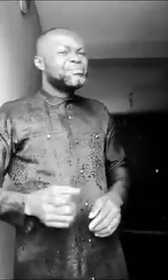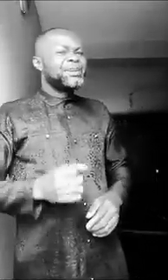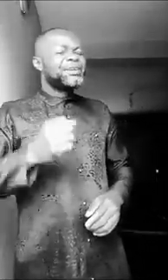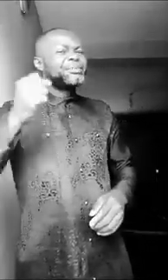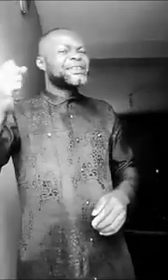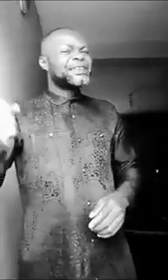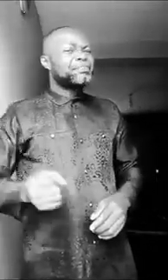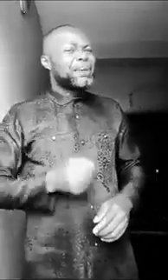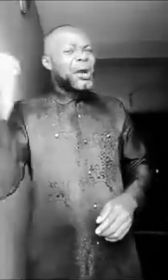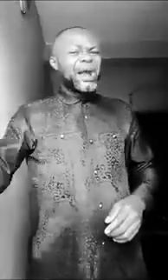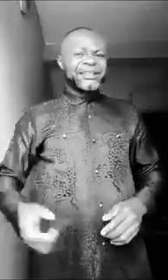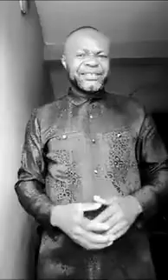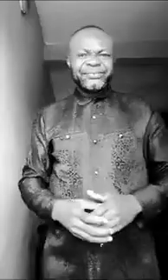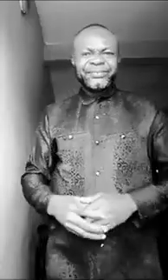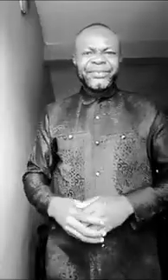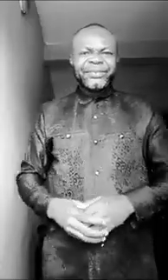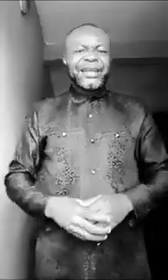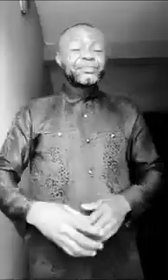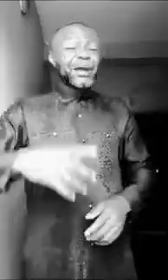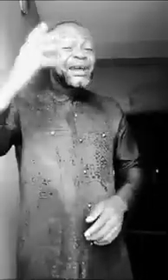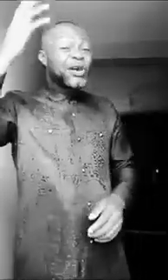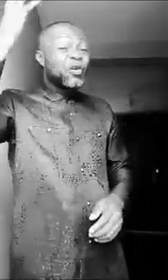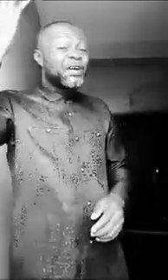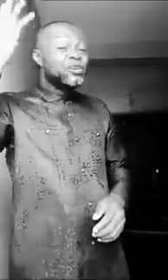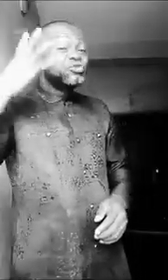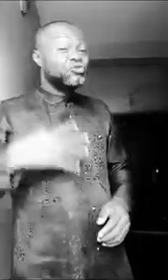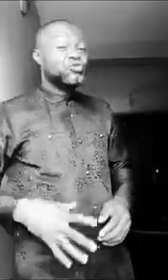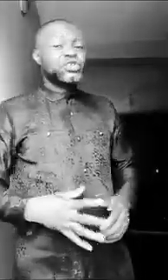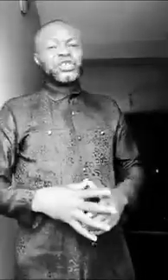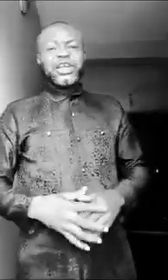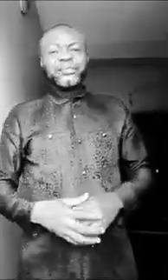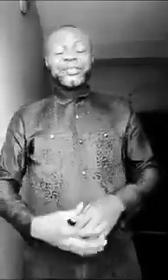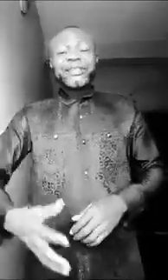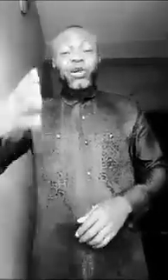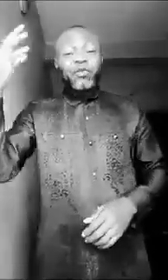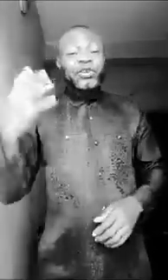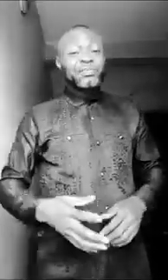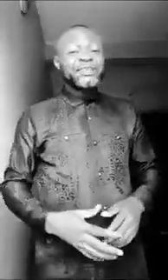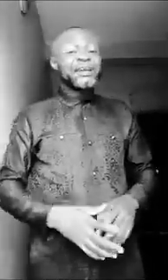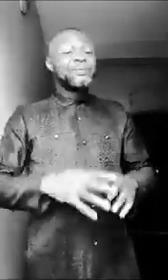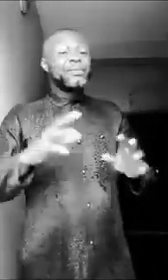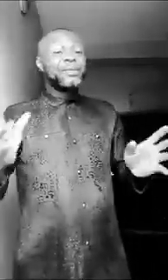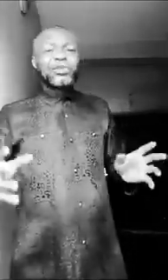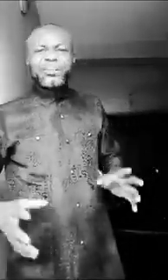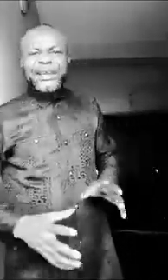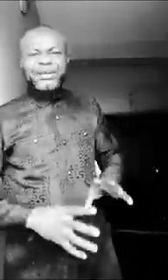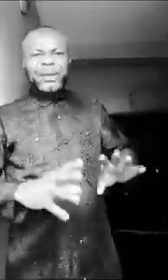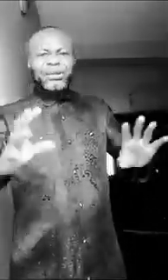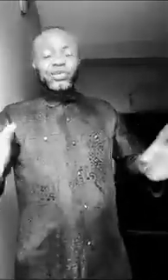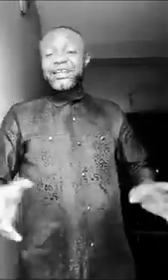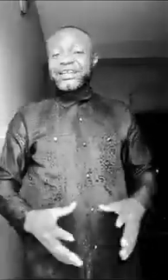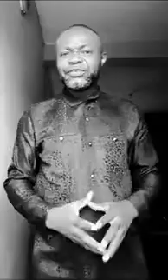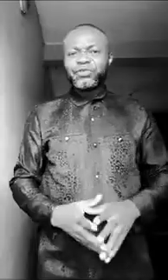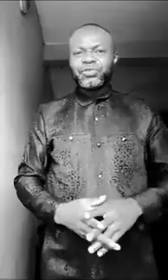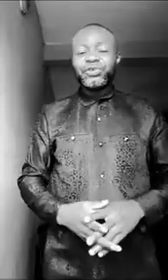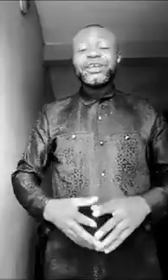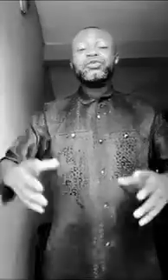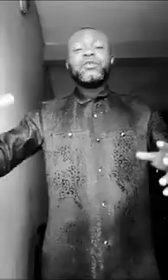you represent them powers. That power that cover you will share that cover your business and many people are not buying and no see anything from you. You have